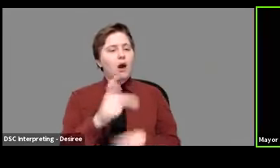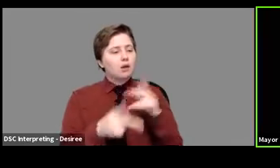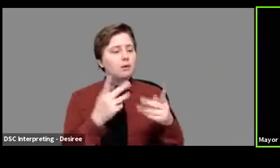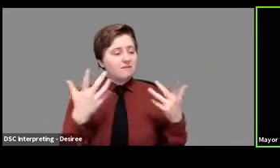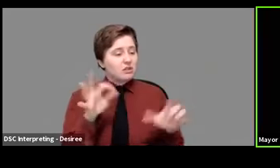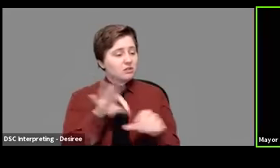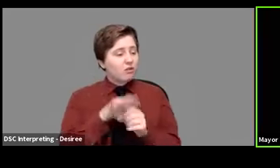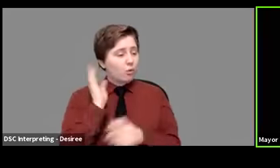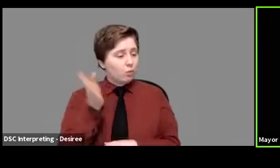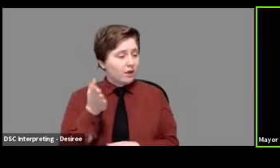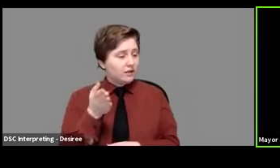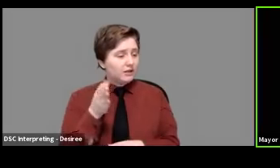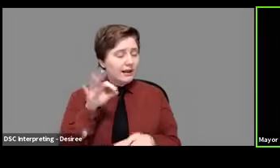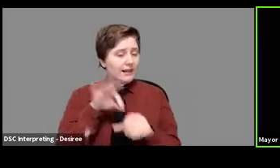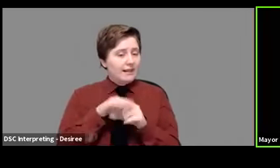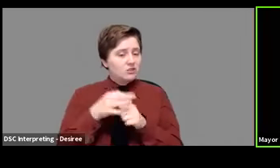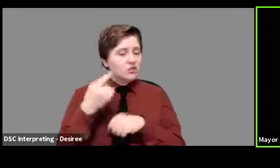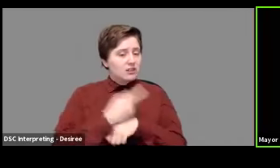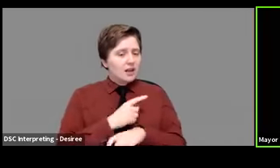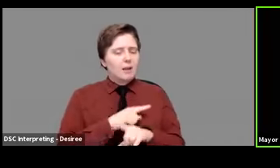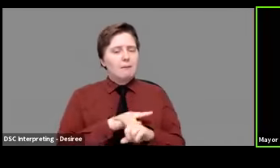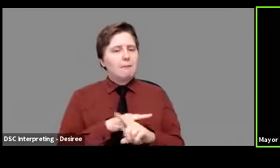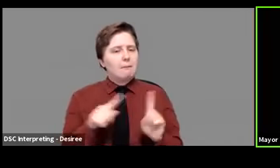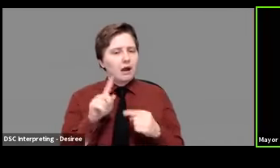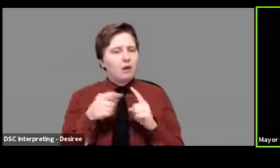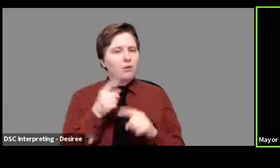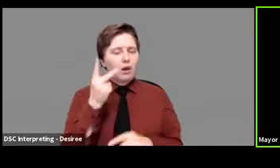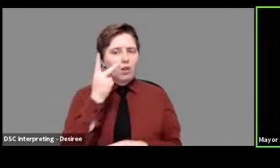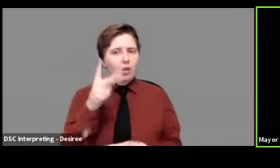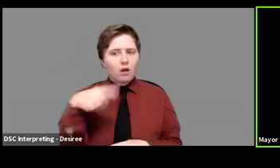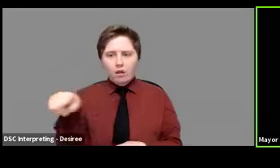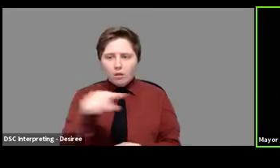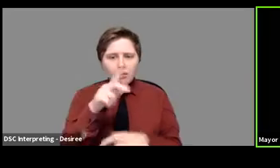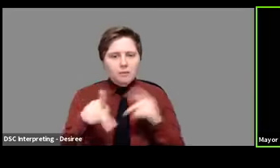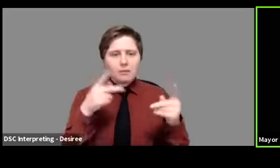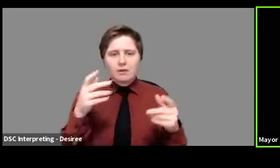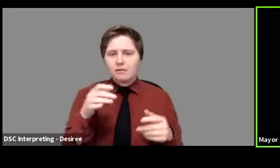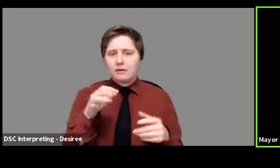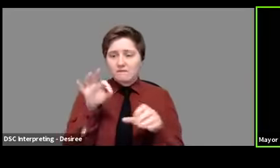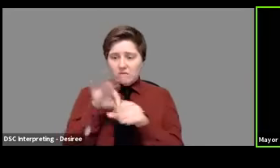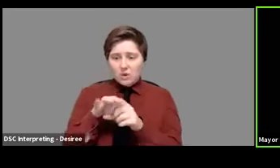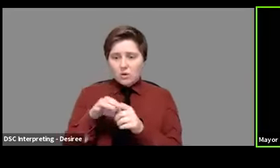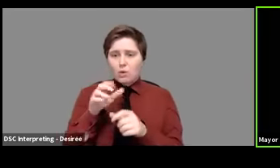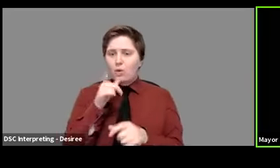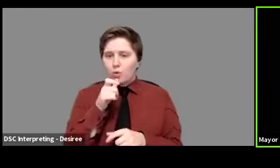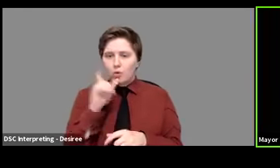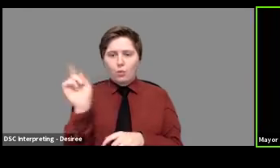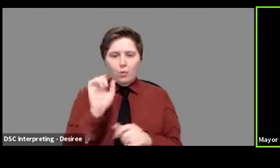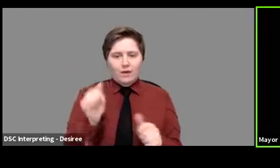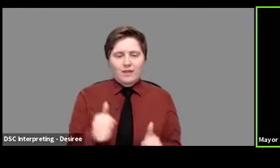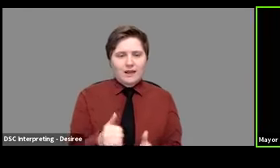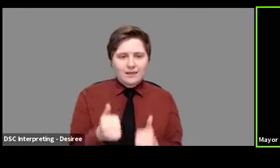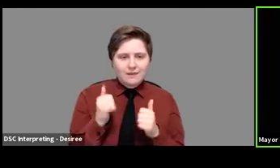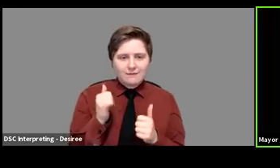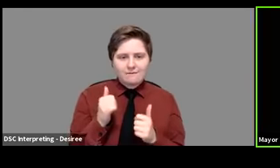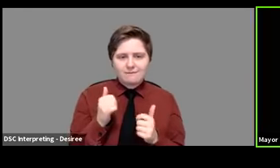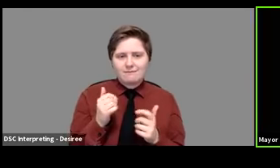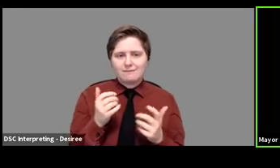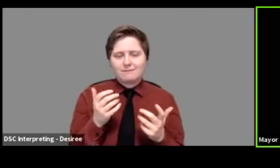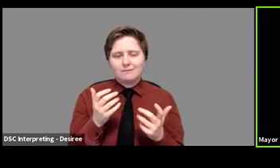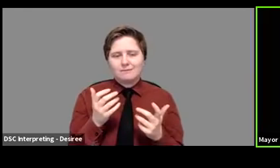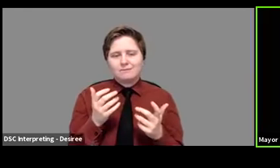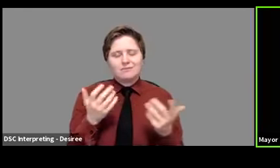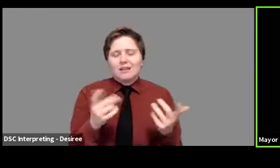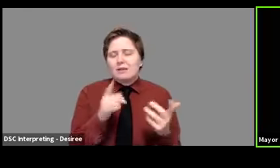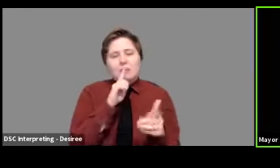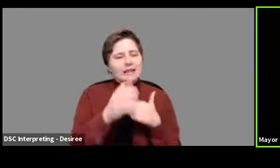have voted on election day, but when you look at those people who did vote and who they were and where they live, it doesn't, it